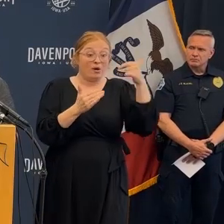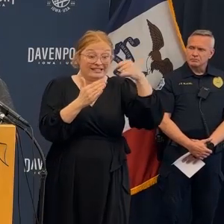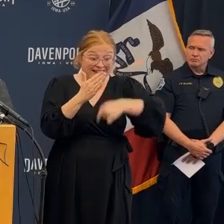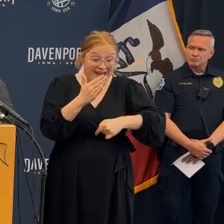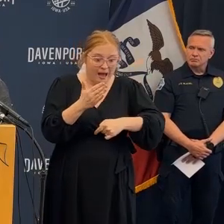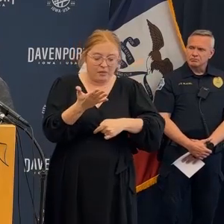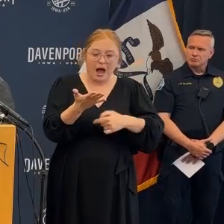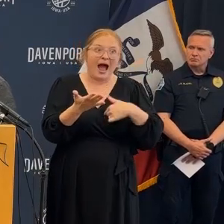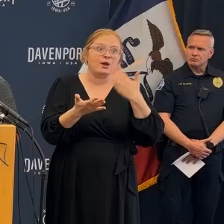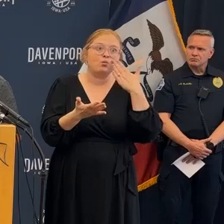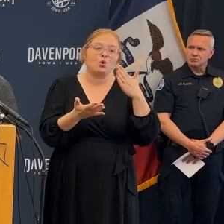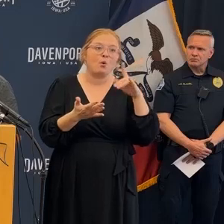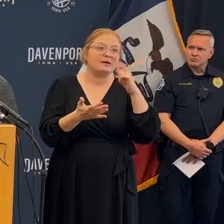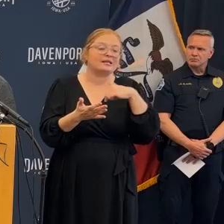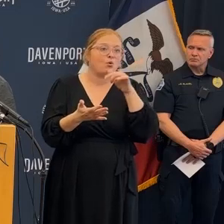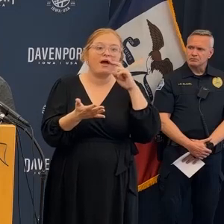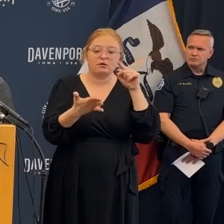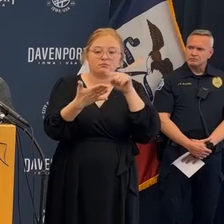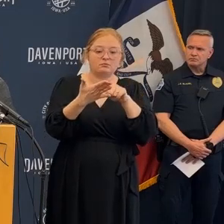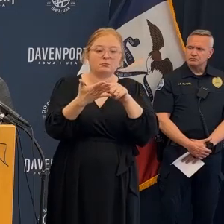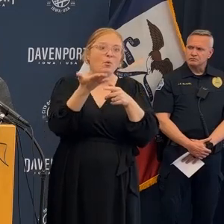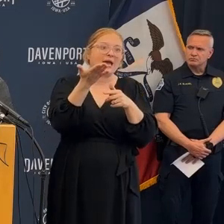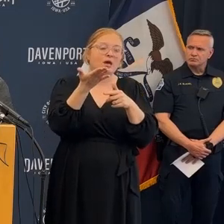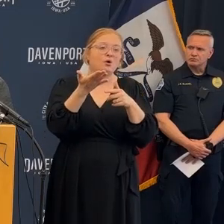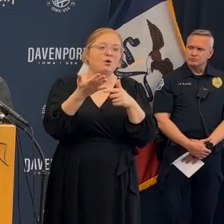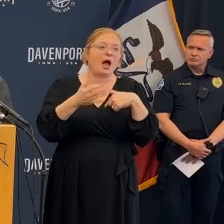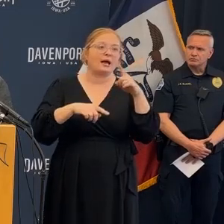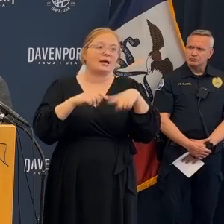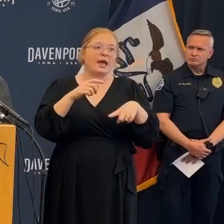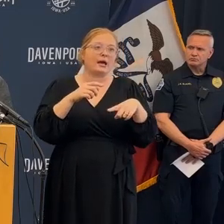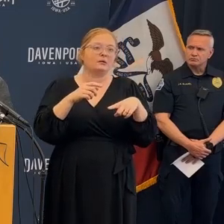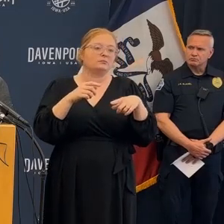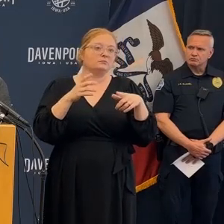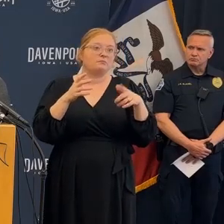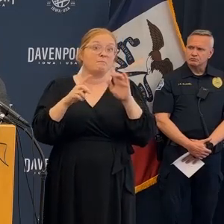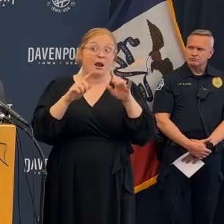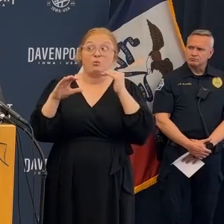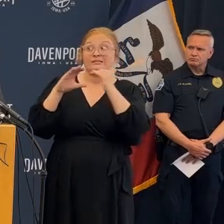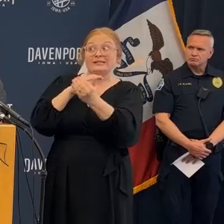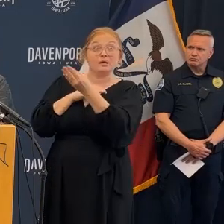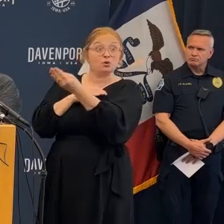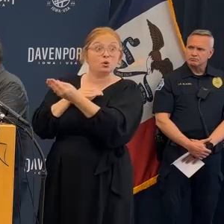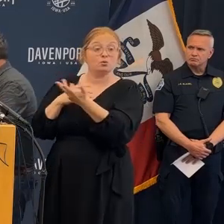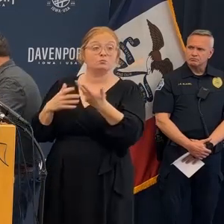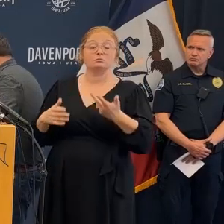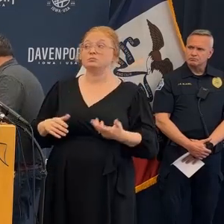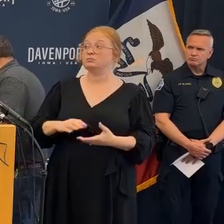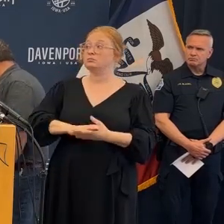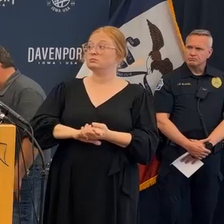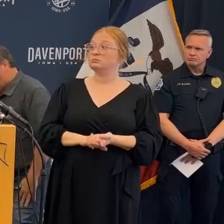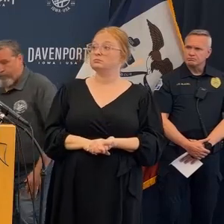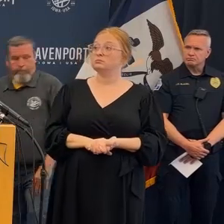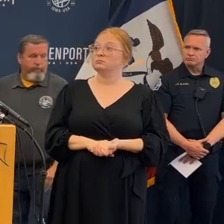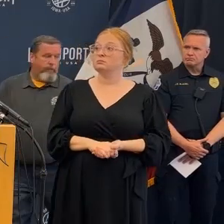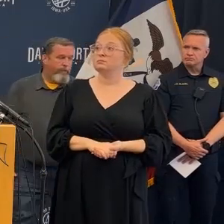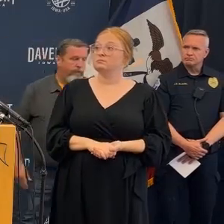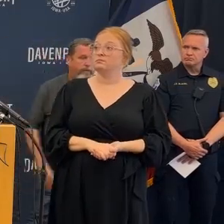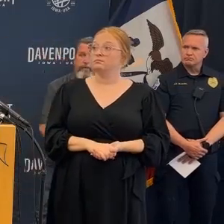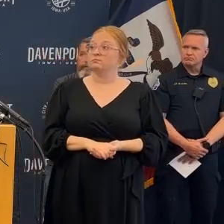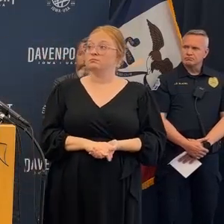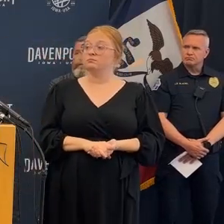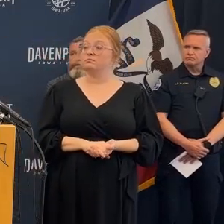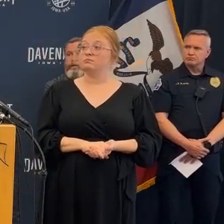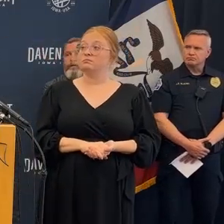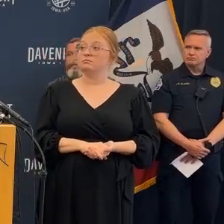in progress the repairs in January met what building code requires for repairs they were inspected by our inspectors our chief building